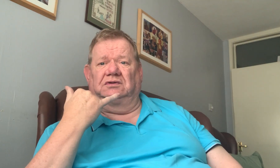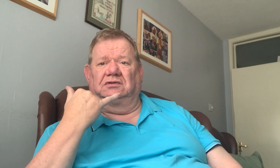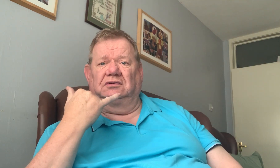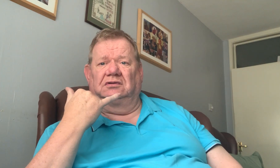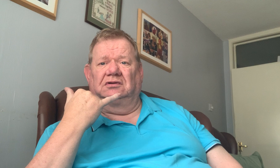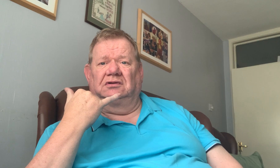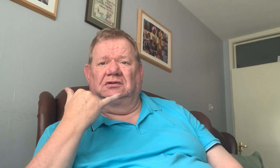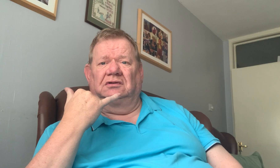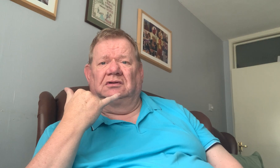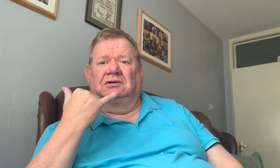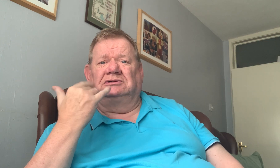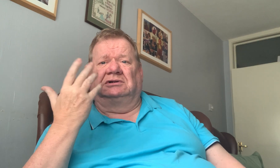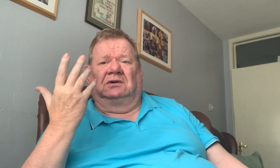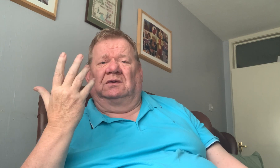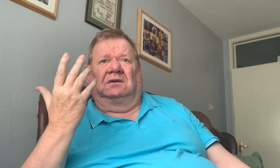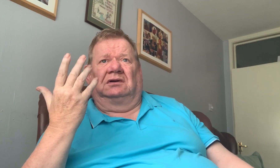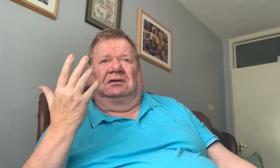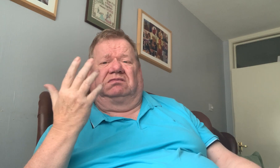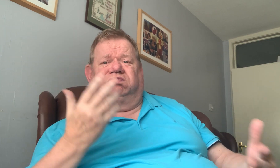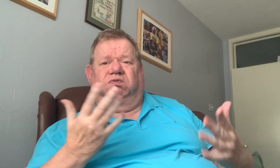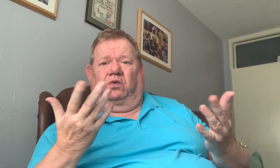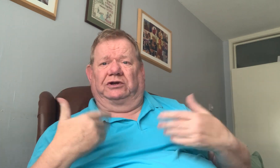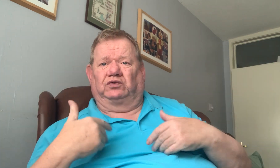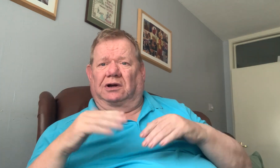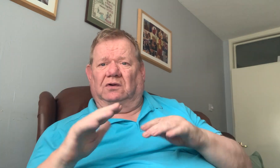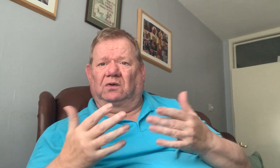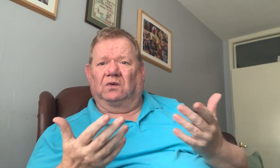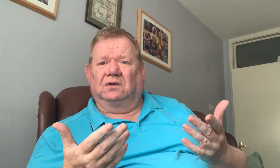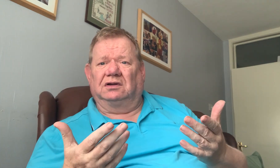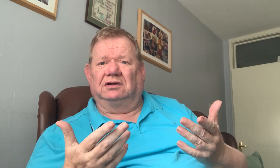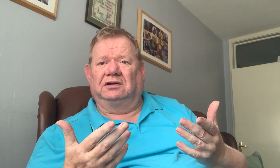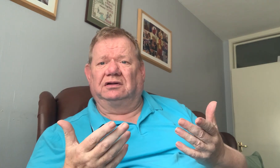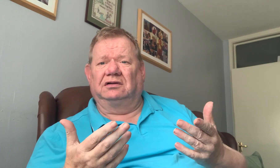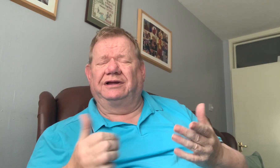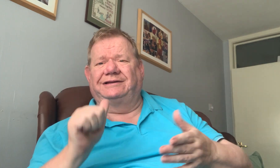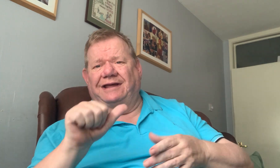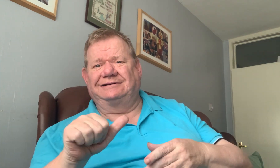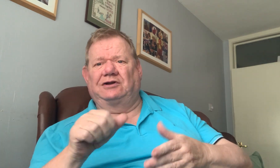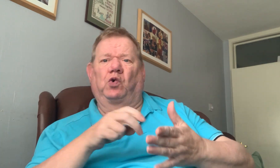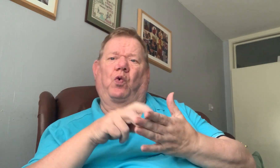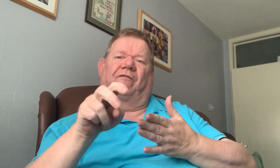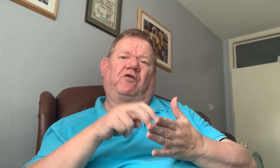I'm going go back